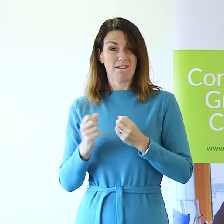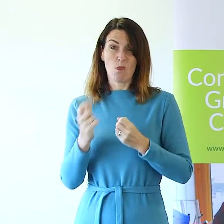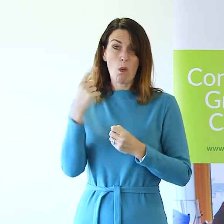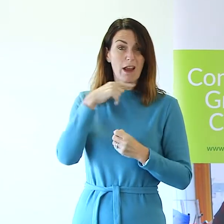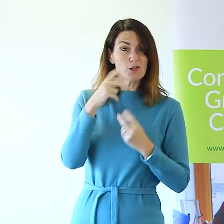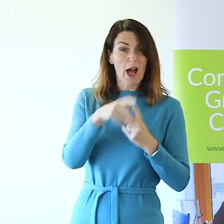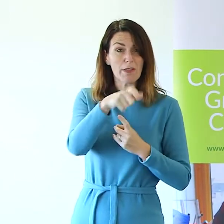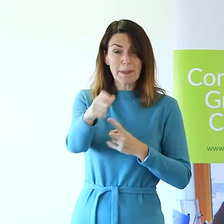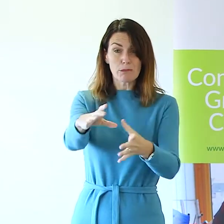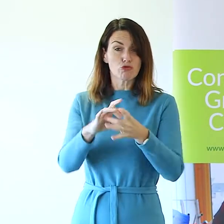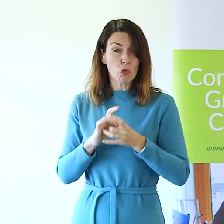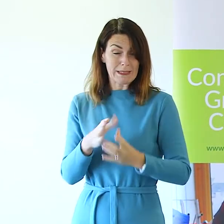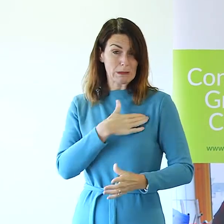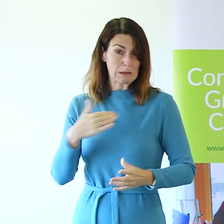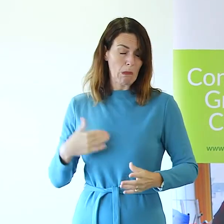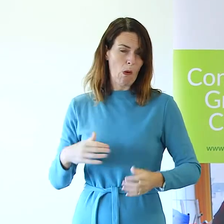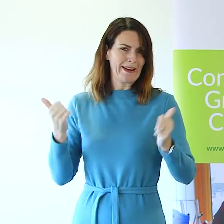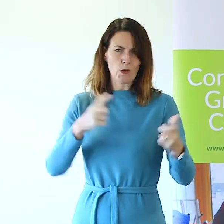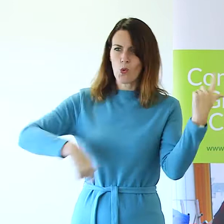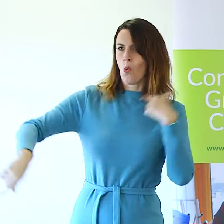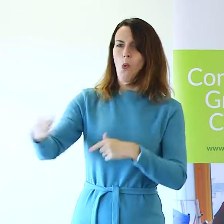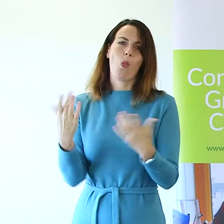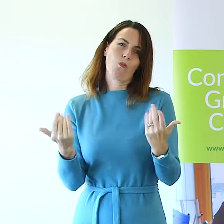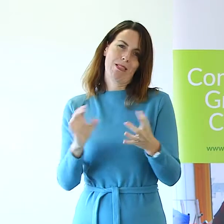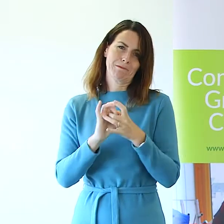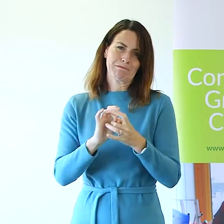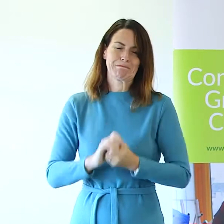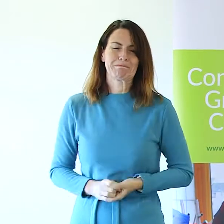people that have joined us this morning. You're very, very welcome.